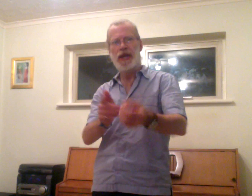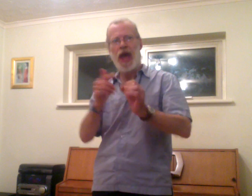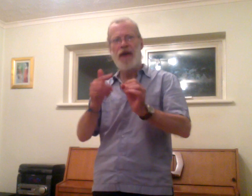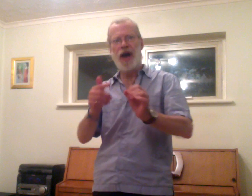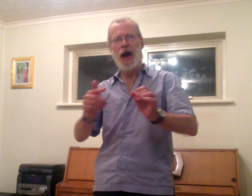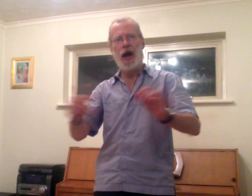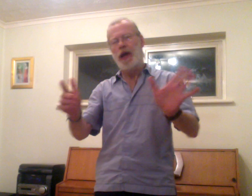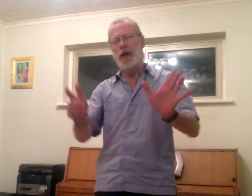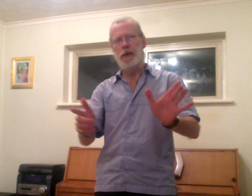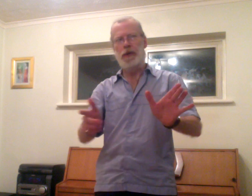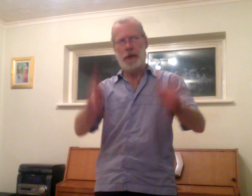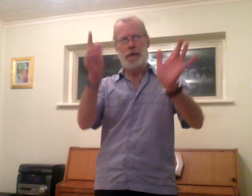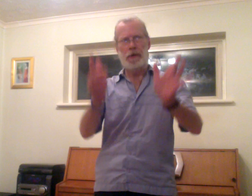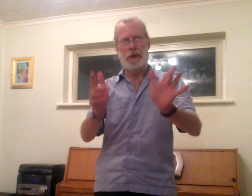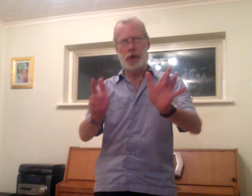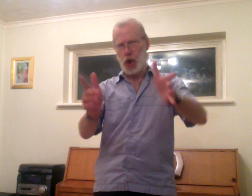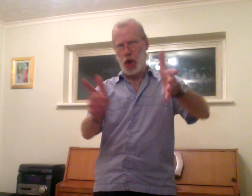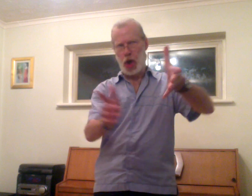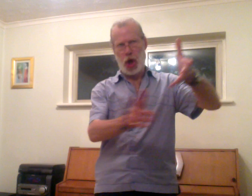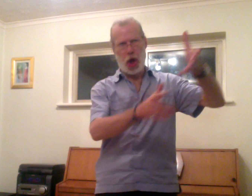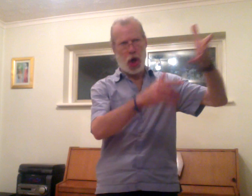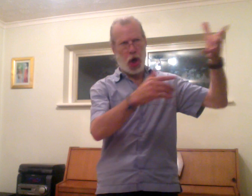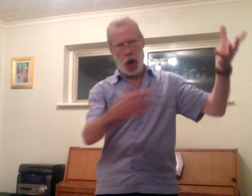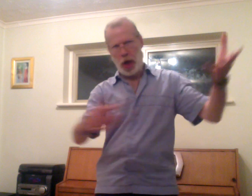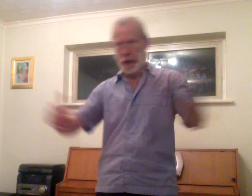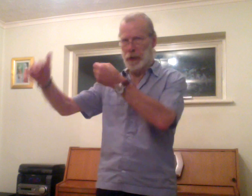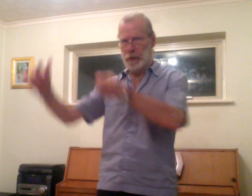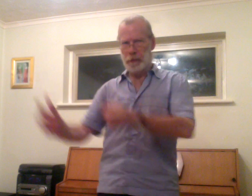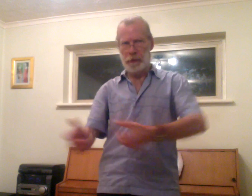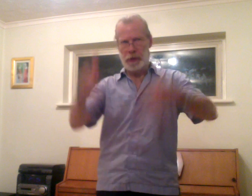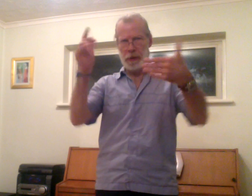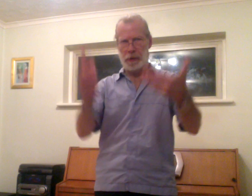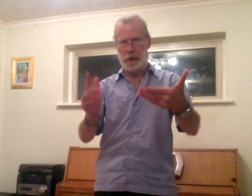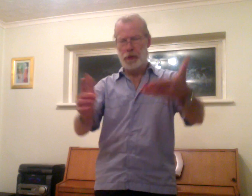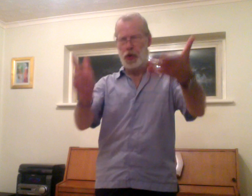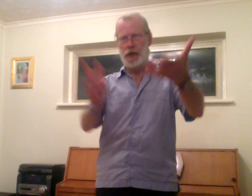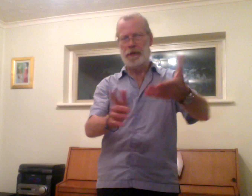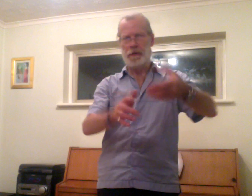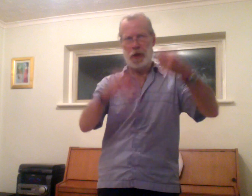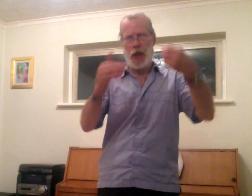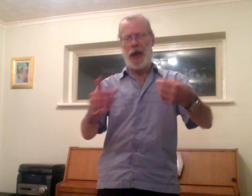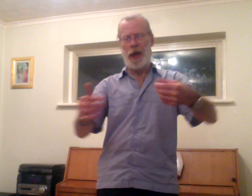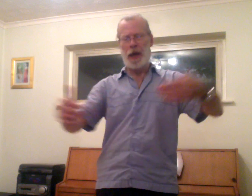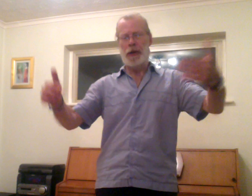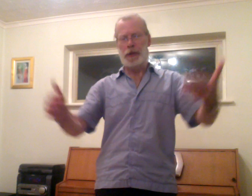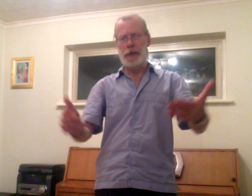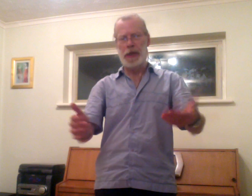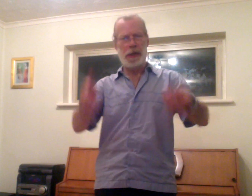never and never again Shall this beautiful land be